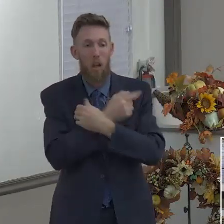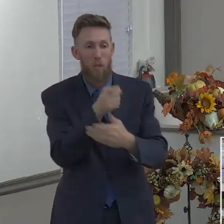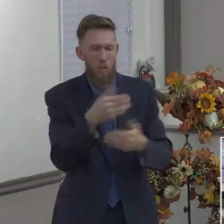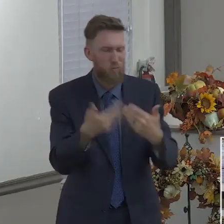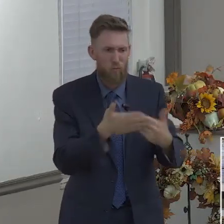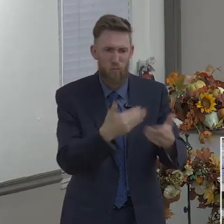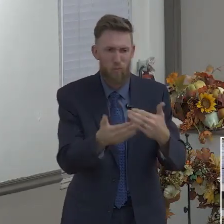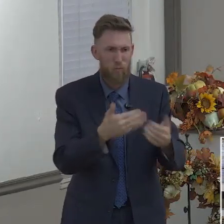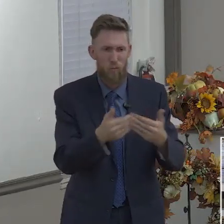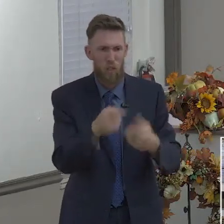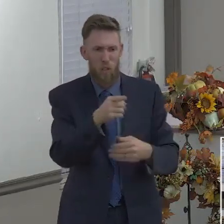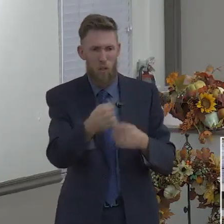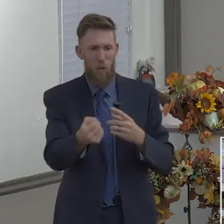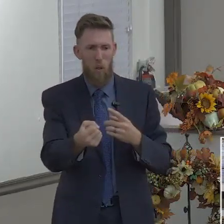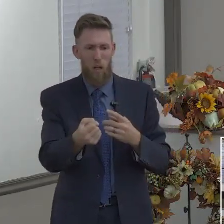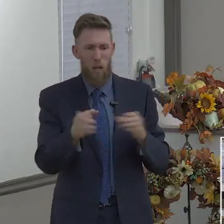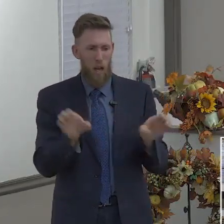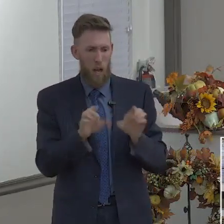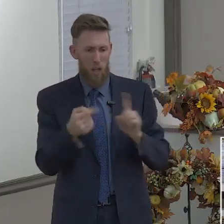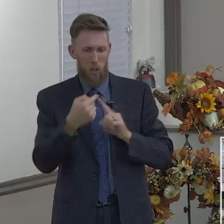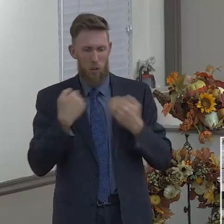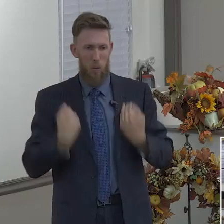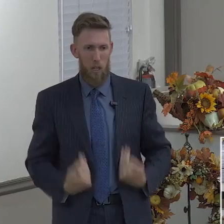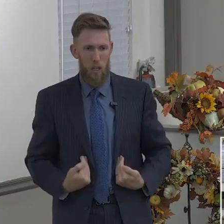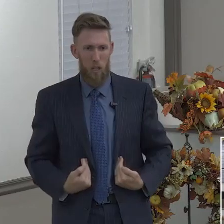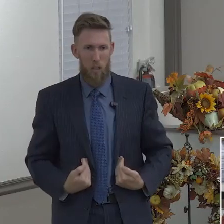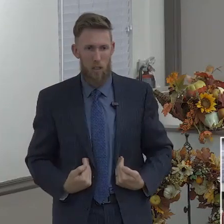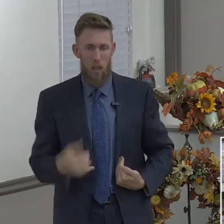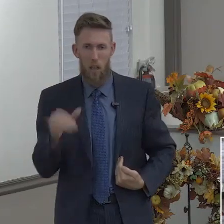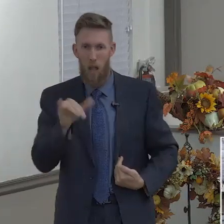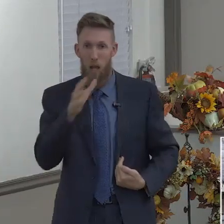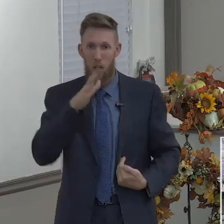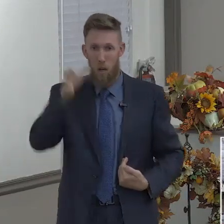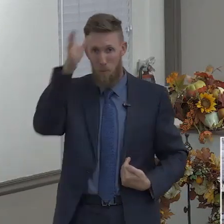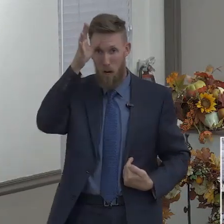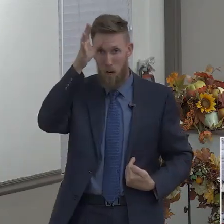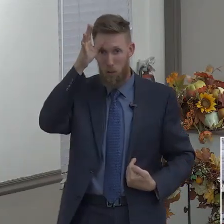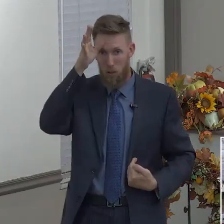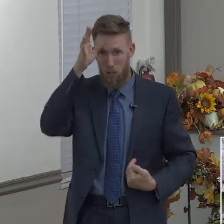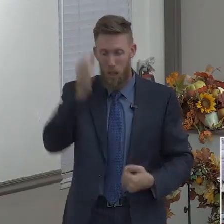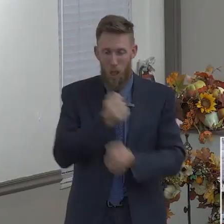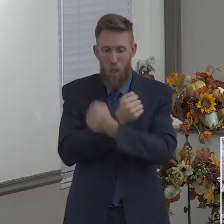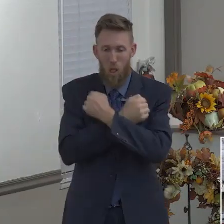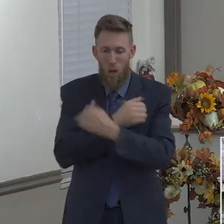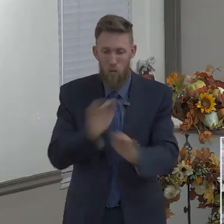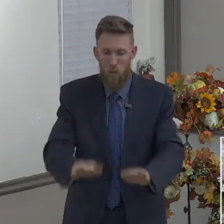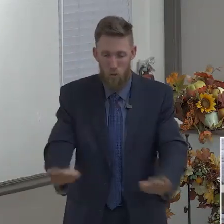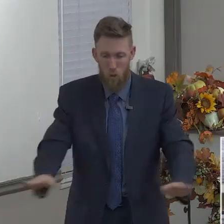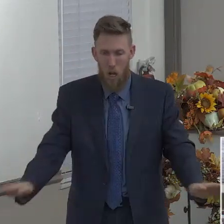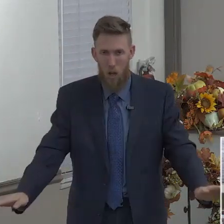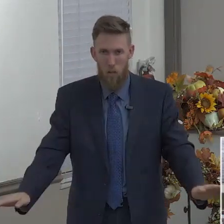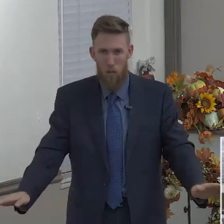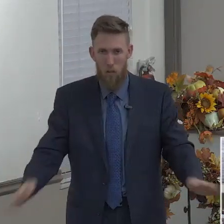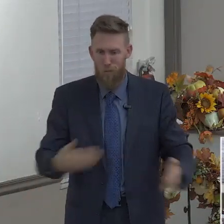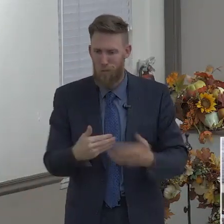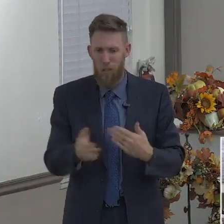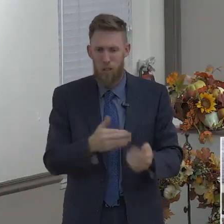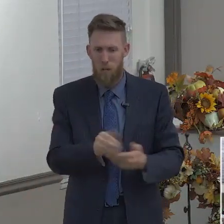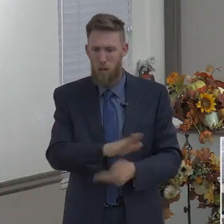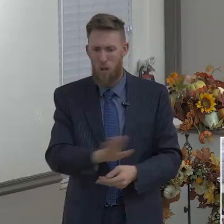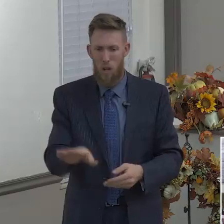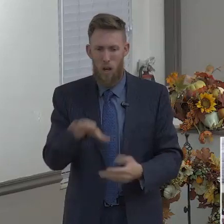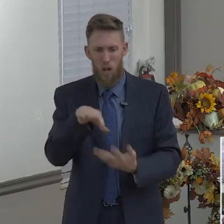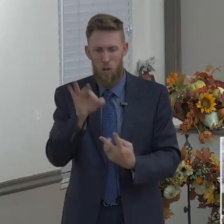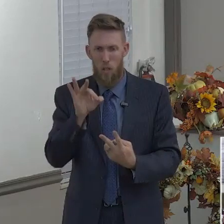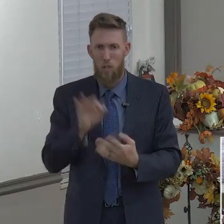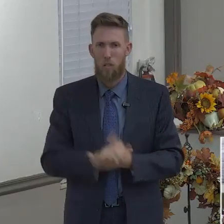As a parent, I will love you as my child. I will love my child regardless of the choices they make in life. I may not be pleased with those choices.